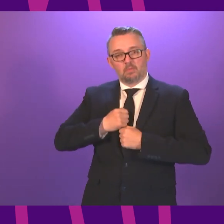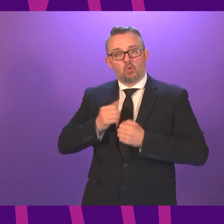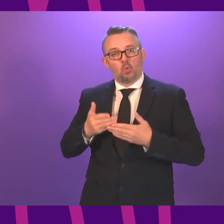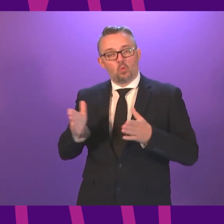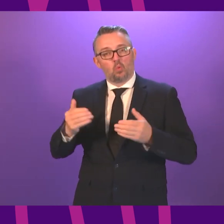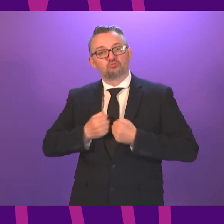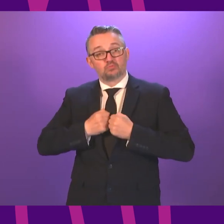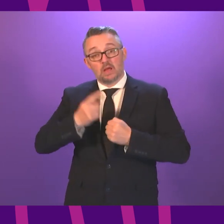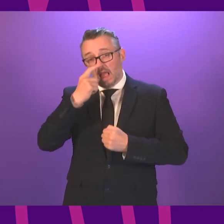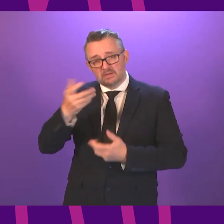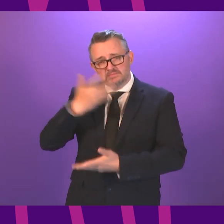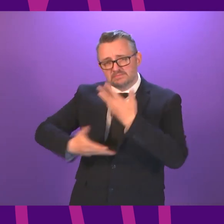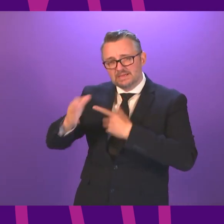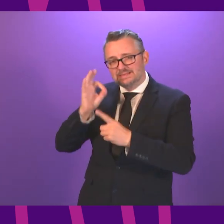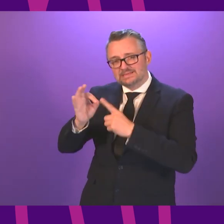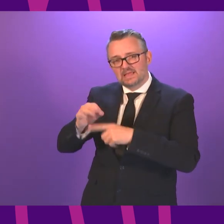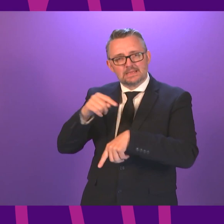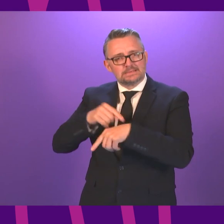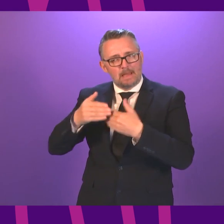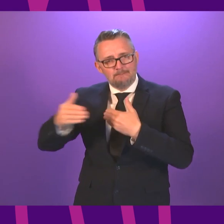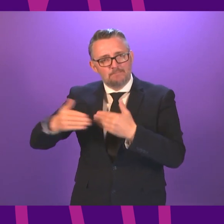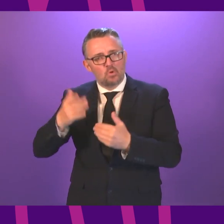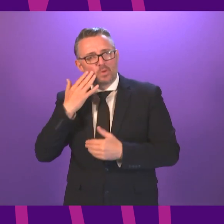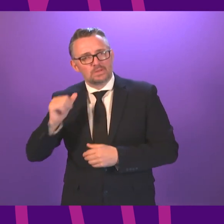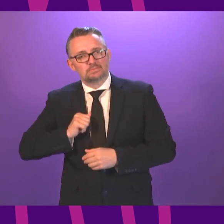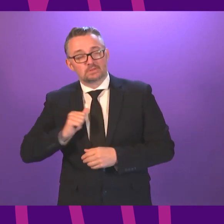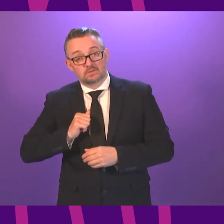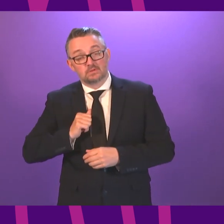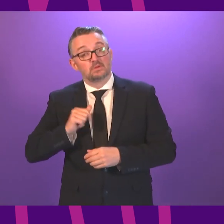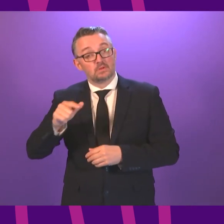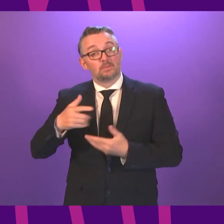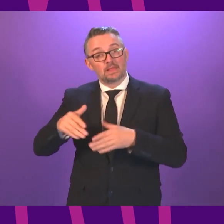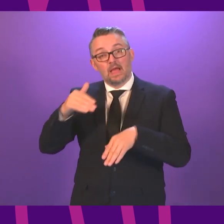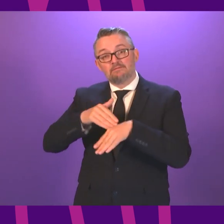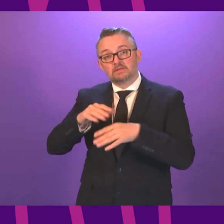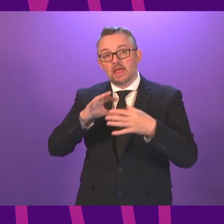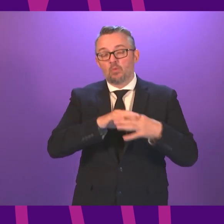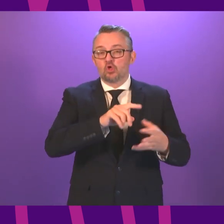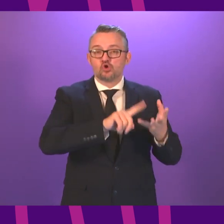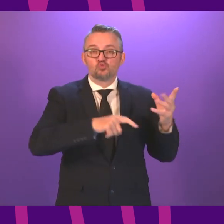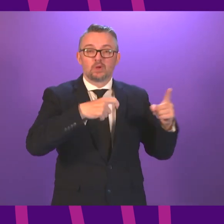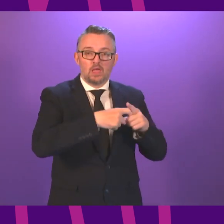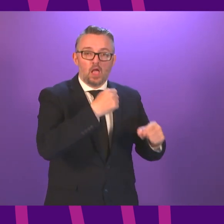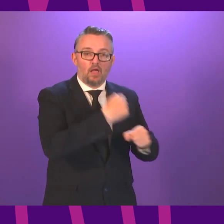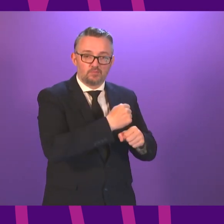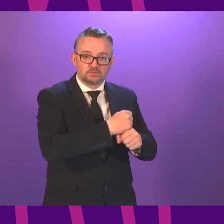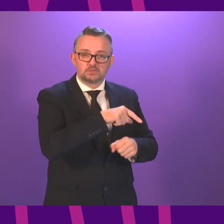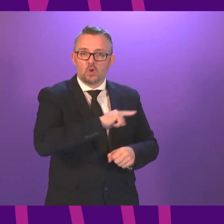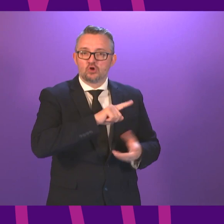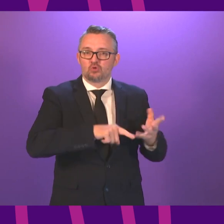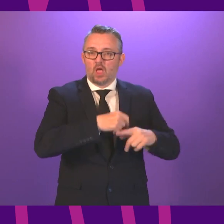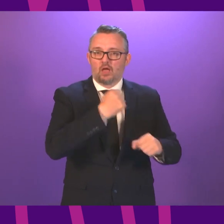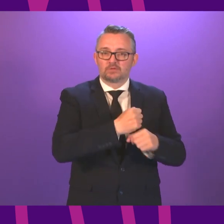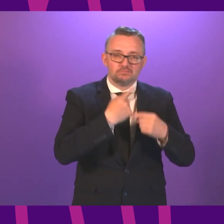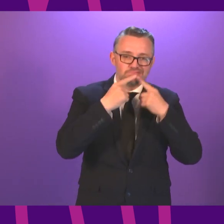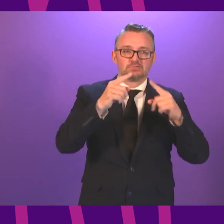if she can give any more details on the timescale for this and is it affected by the UK government announcement of the so